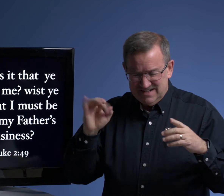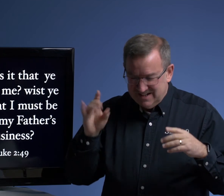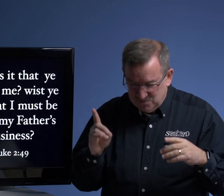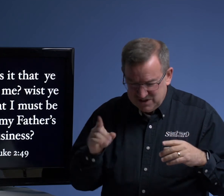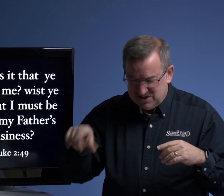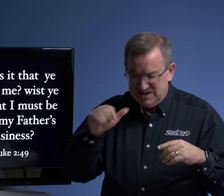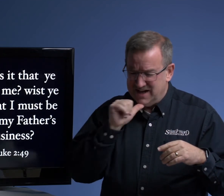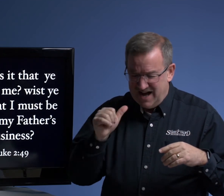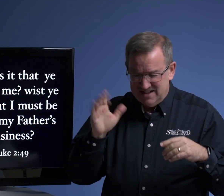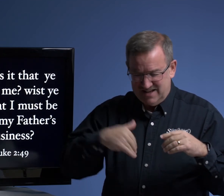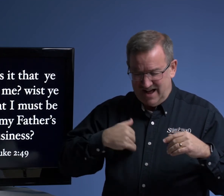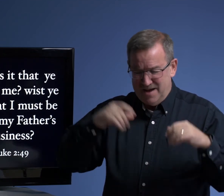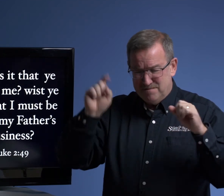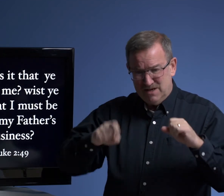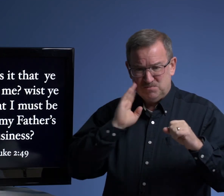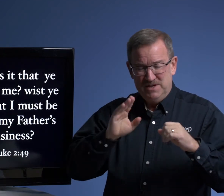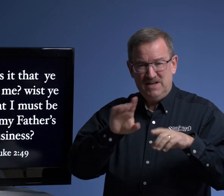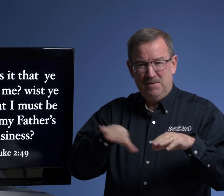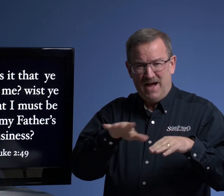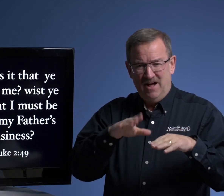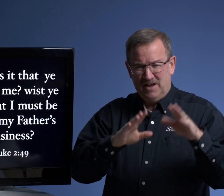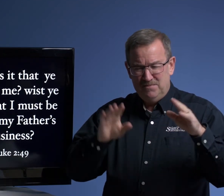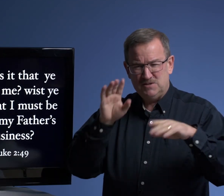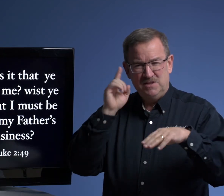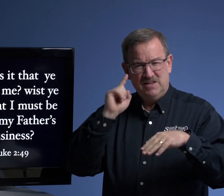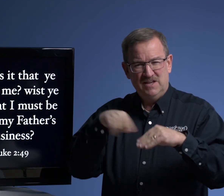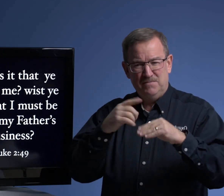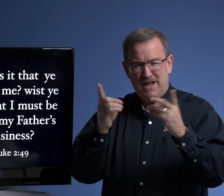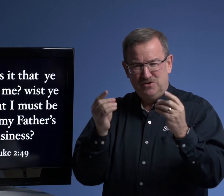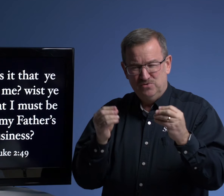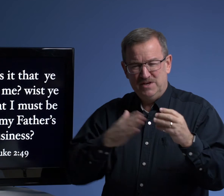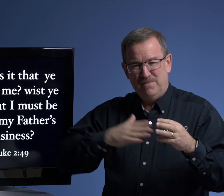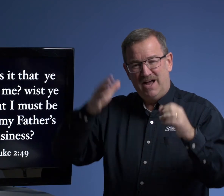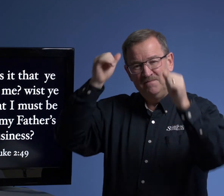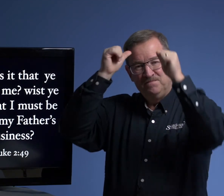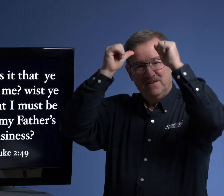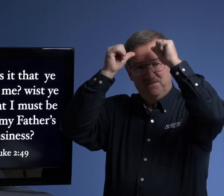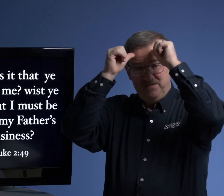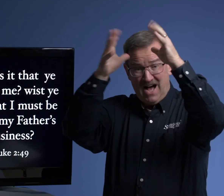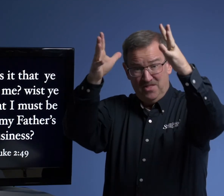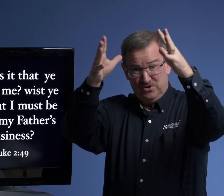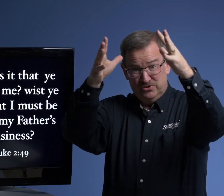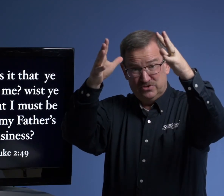Wist ye not that I must be about, I must be thinking about and doing my father's